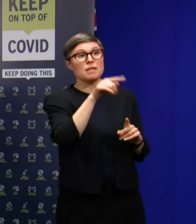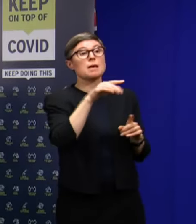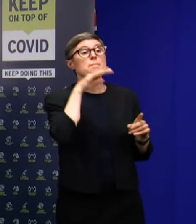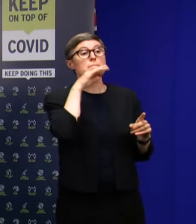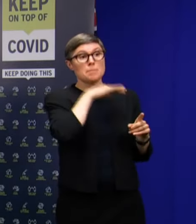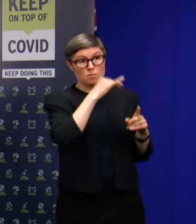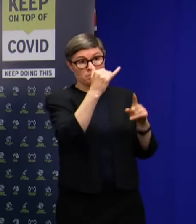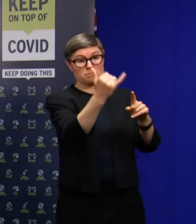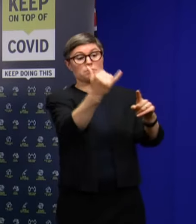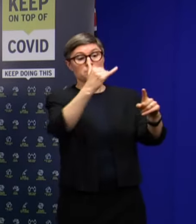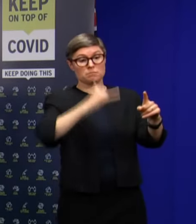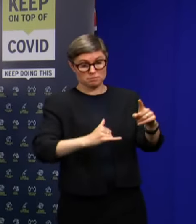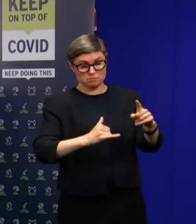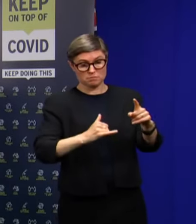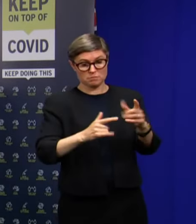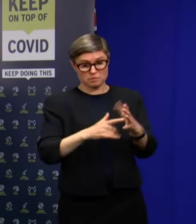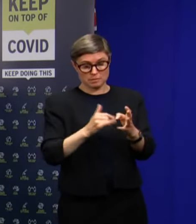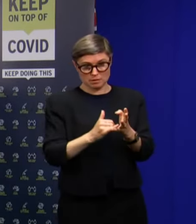to come to Tasmania